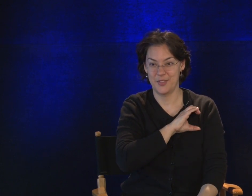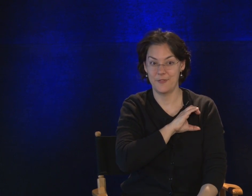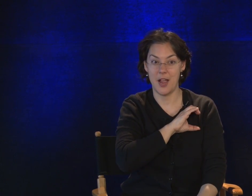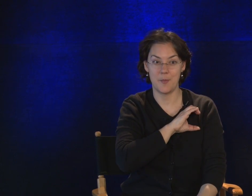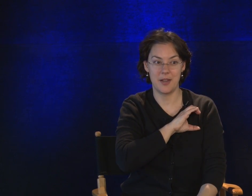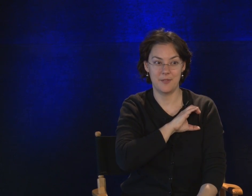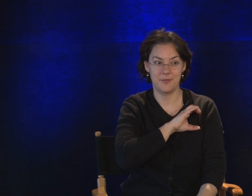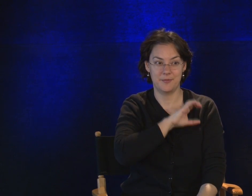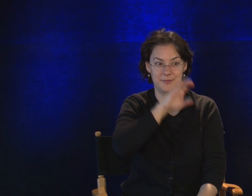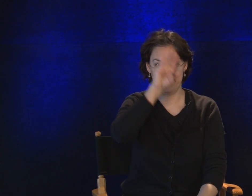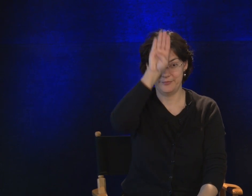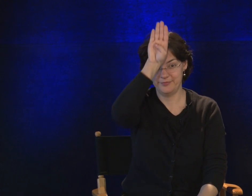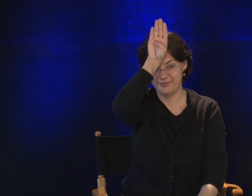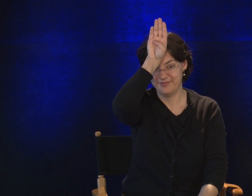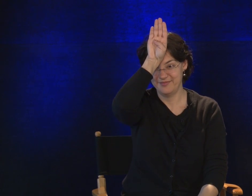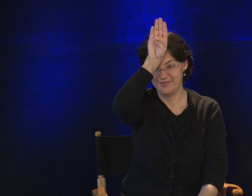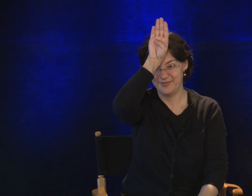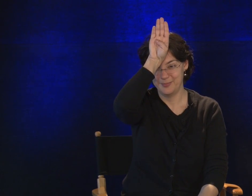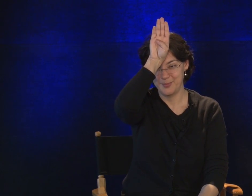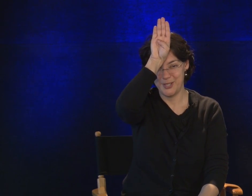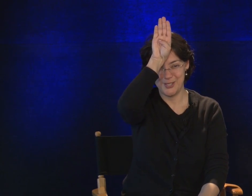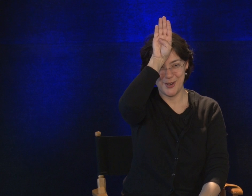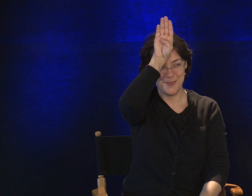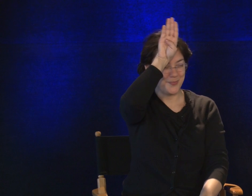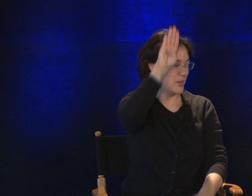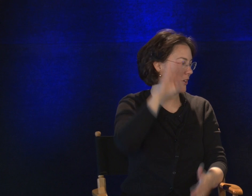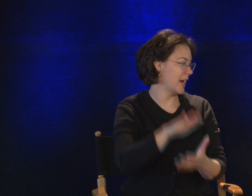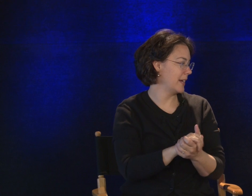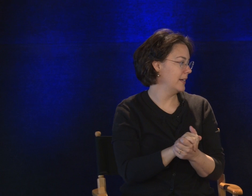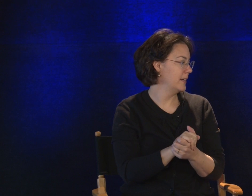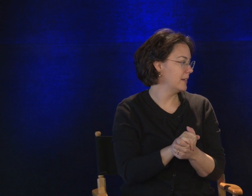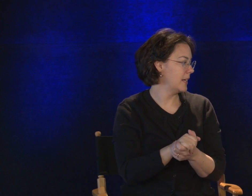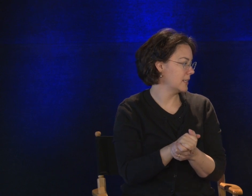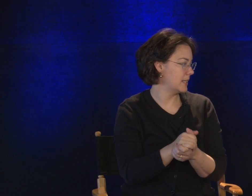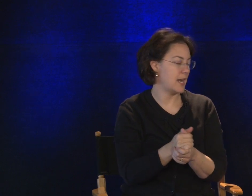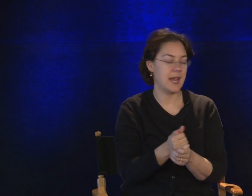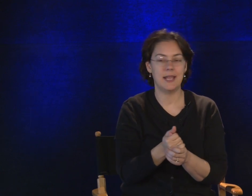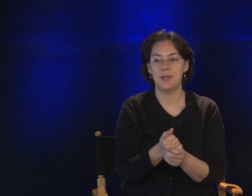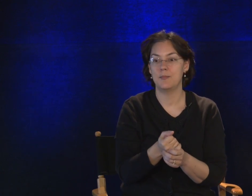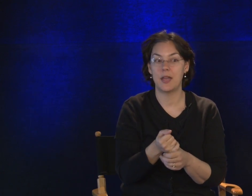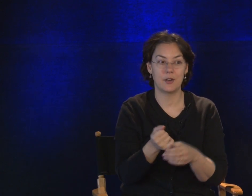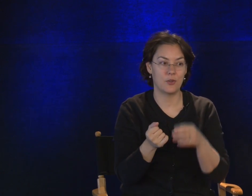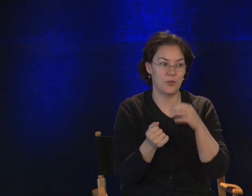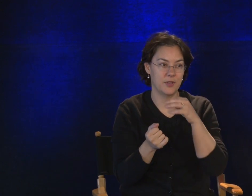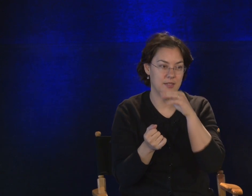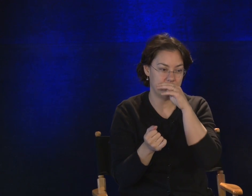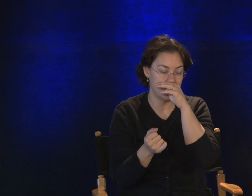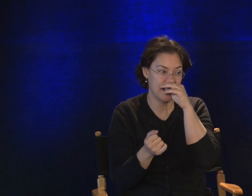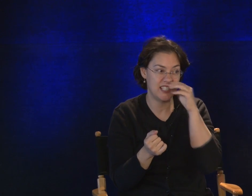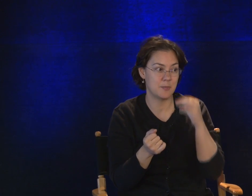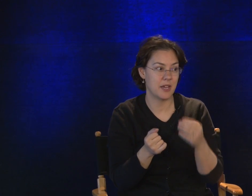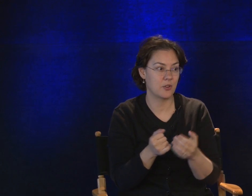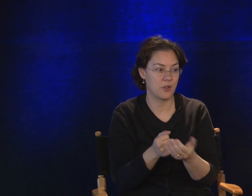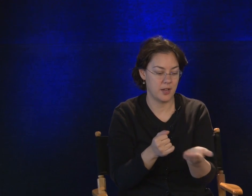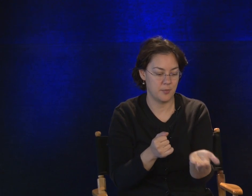Fireman. Good job. Okay. Next today. Medical. If someone needs medical help.